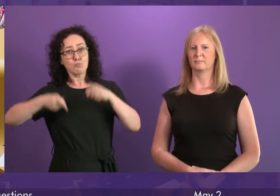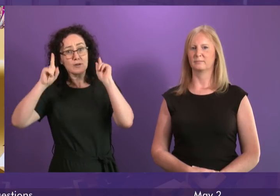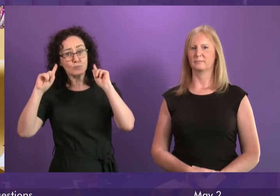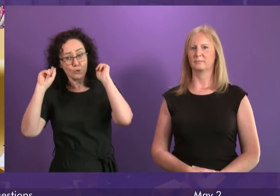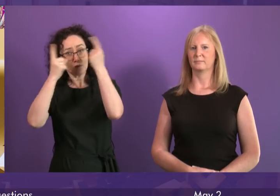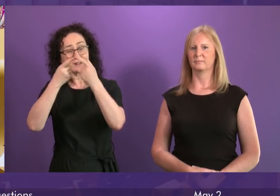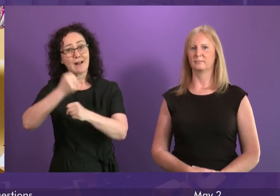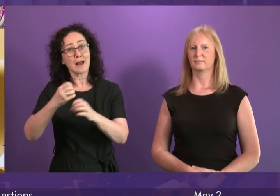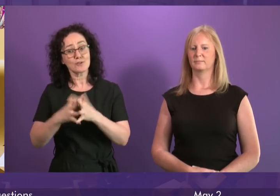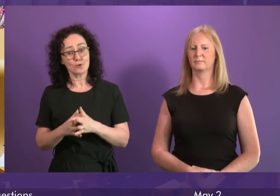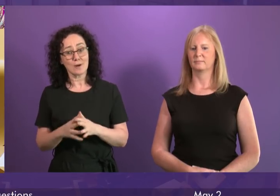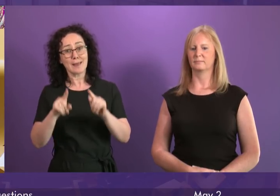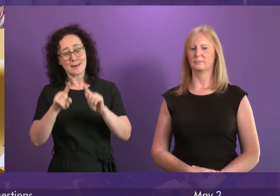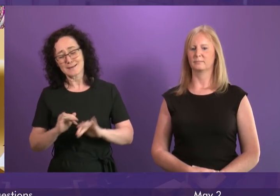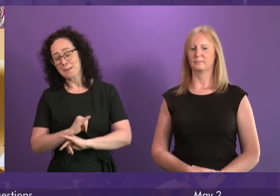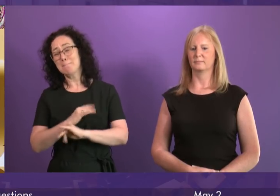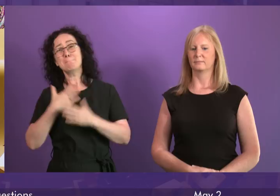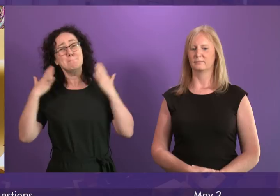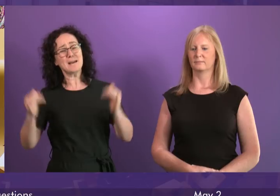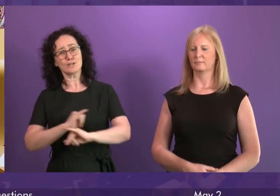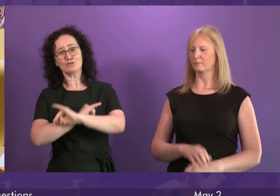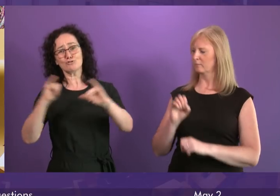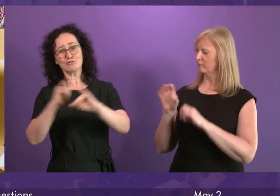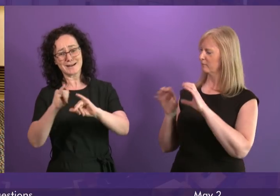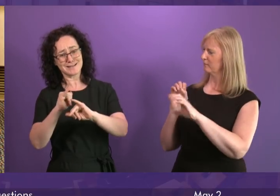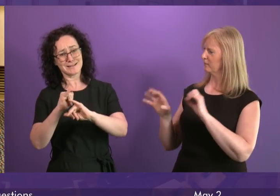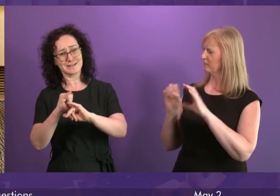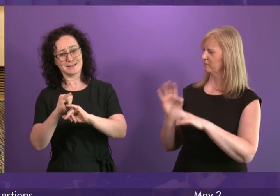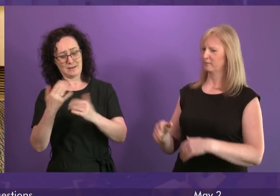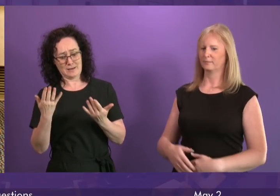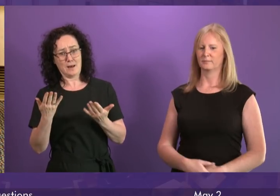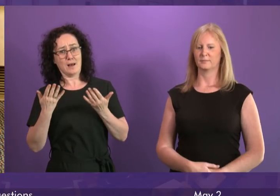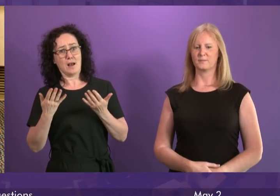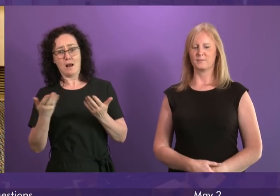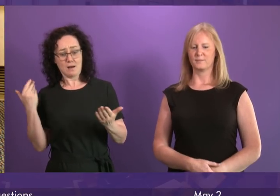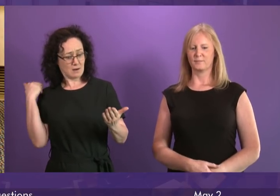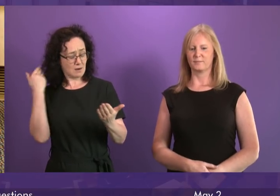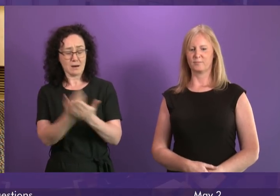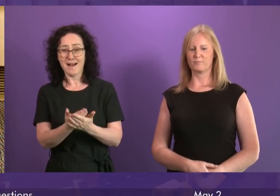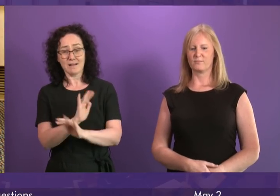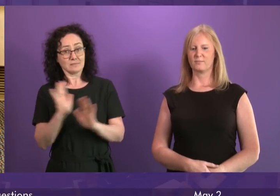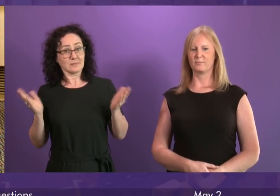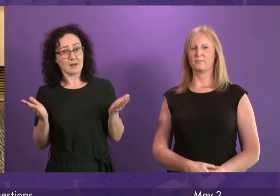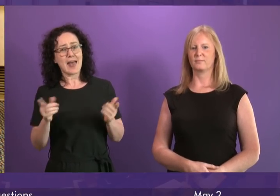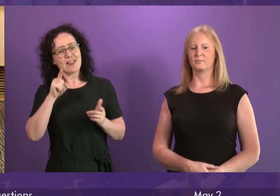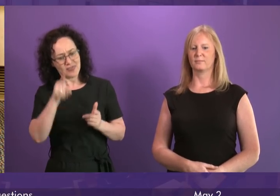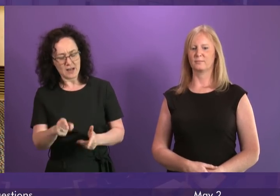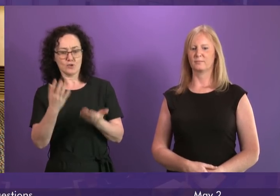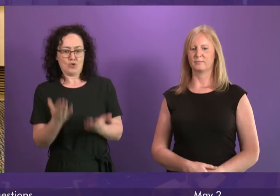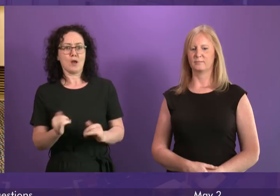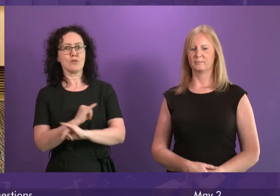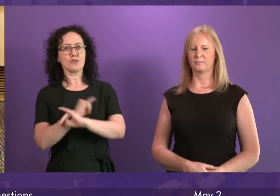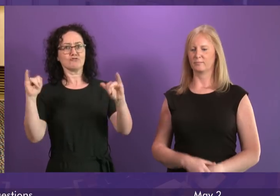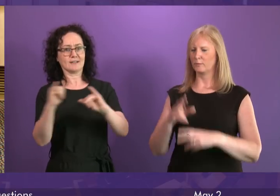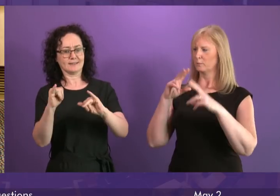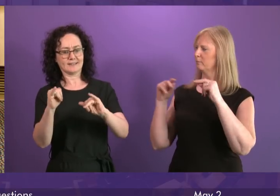to face in living memory. It's because of that disaster being imposed on Scotland that Scotland needs